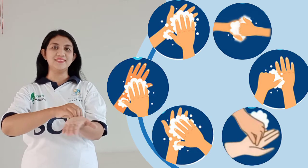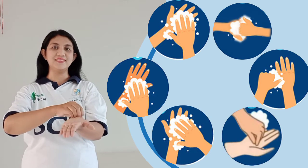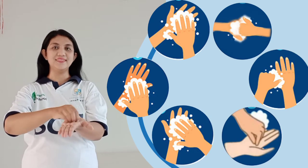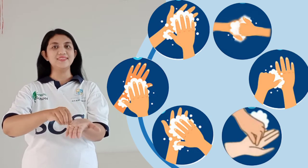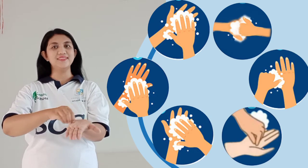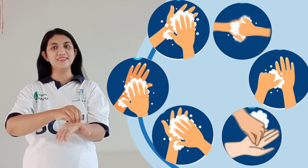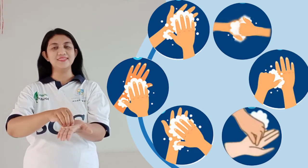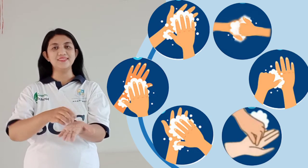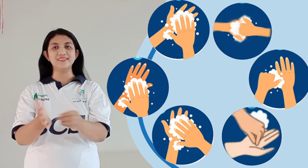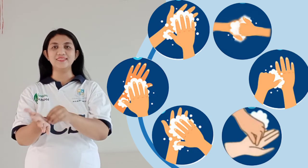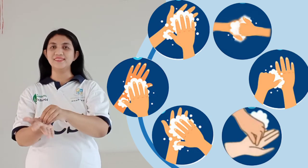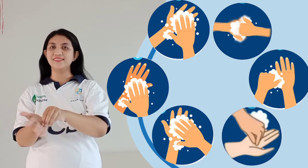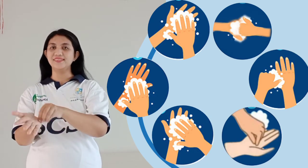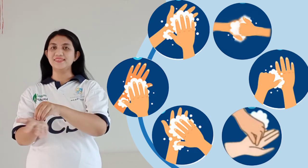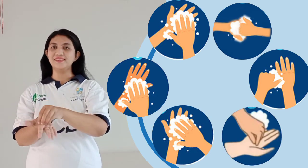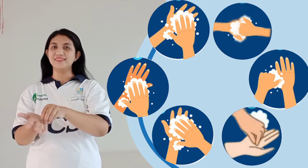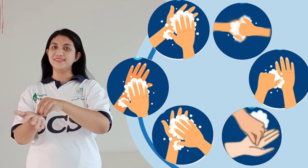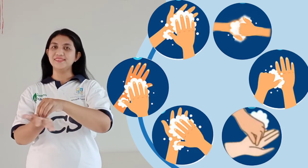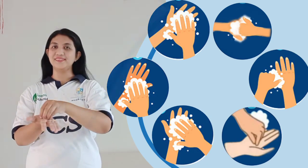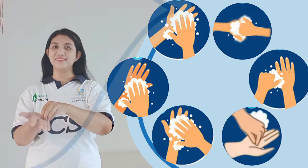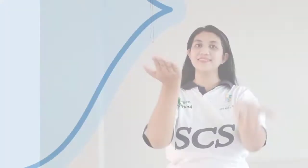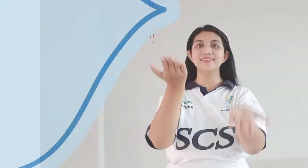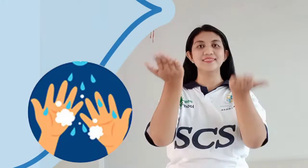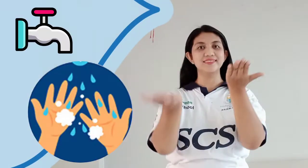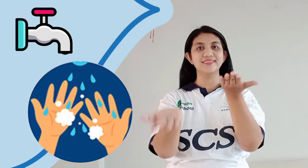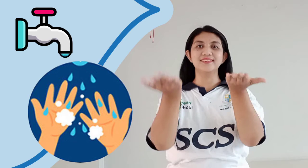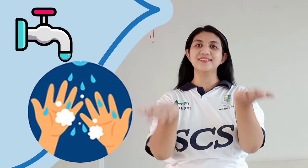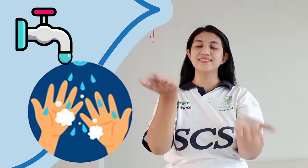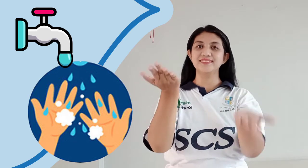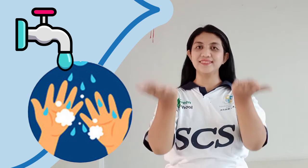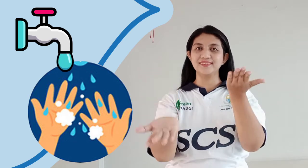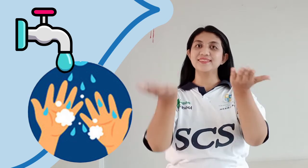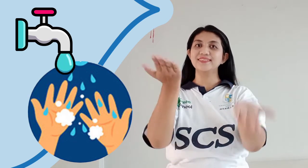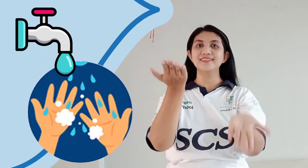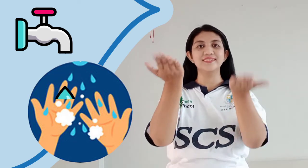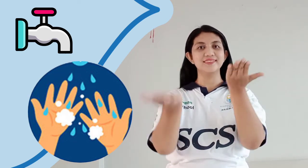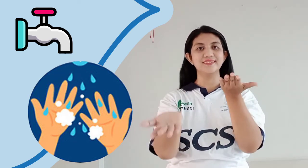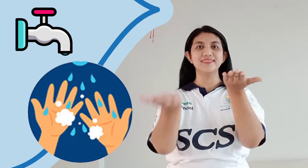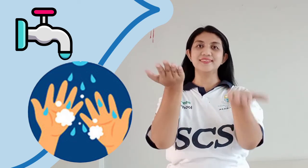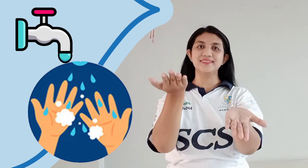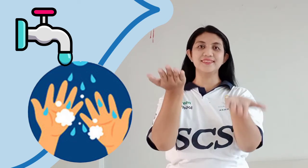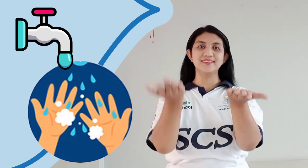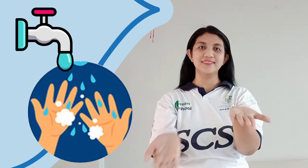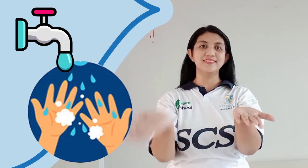left and right hand, so details. Then wash with water that low,